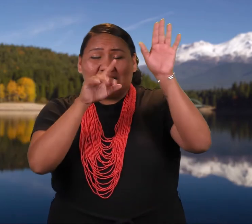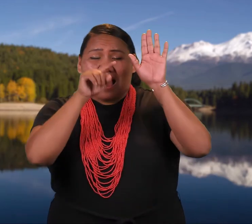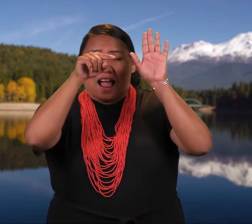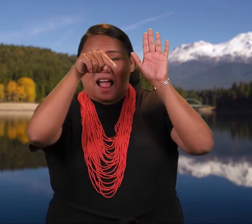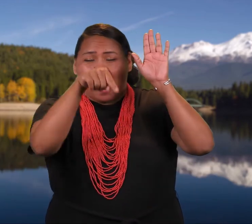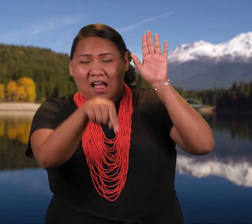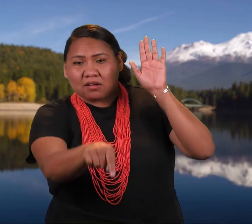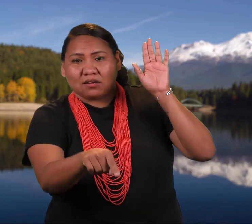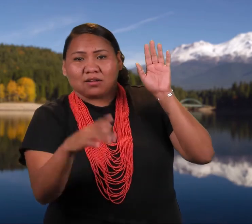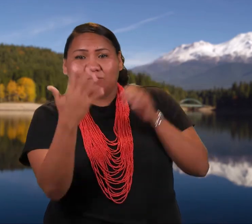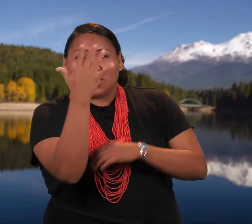mountain.